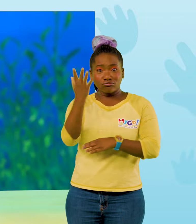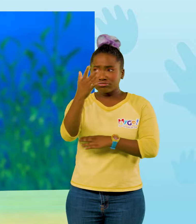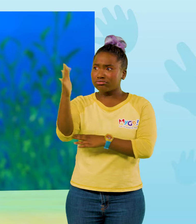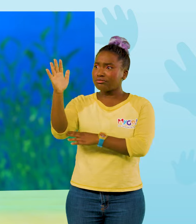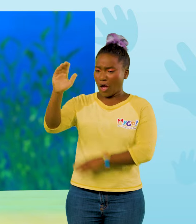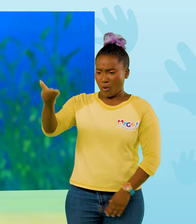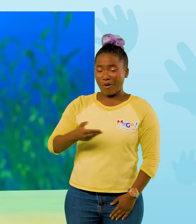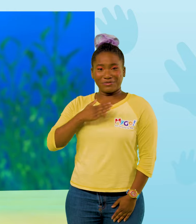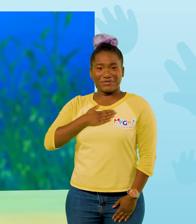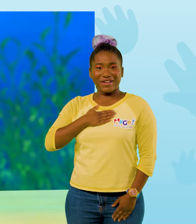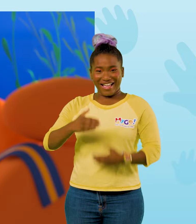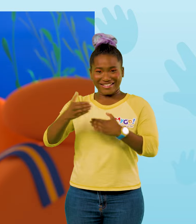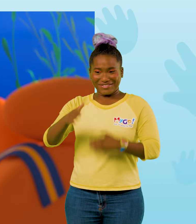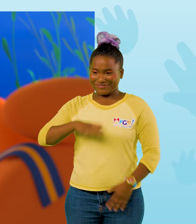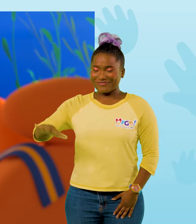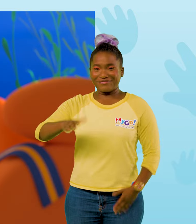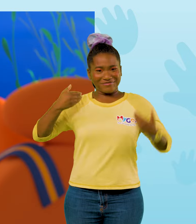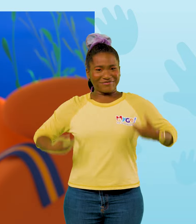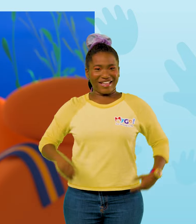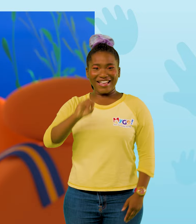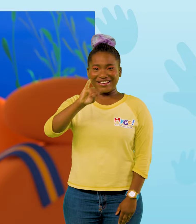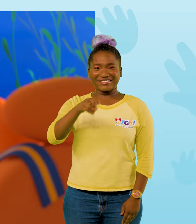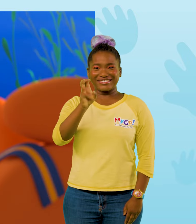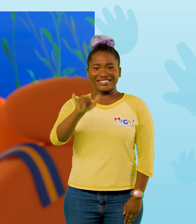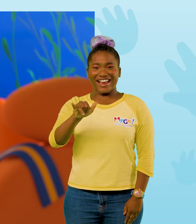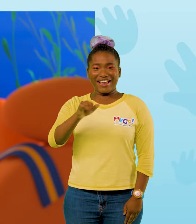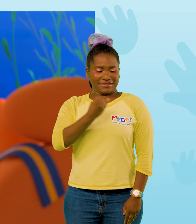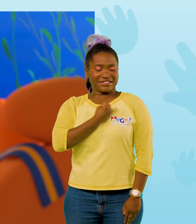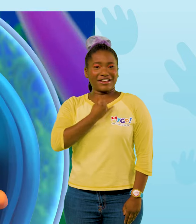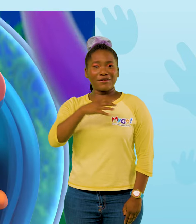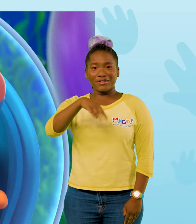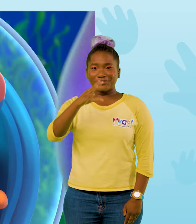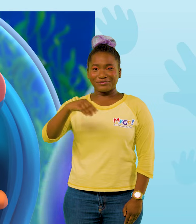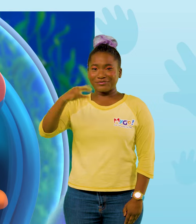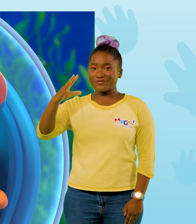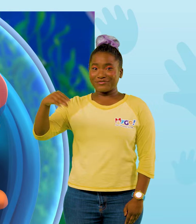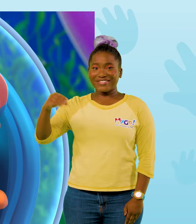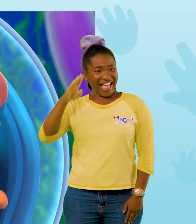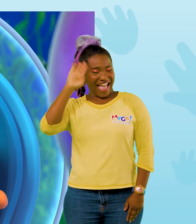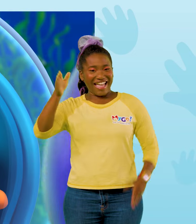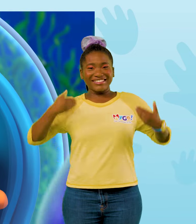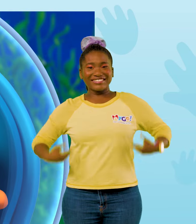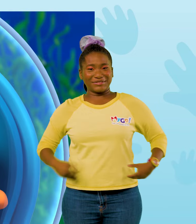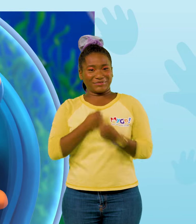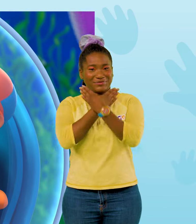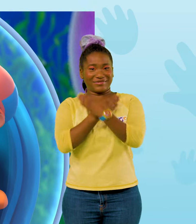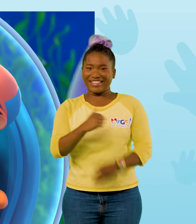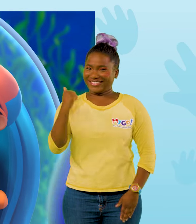Welcome to my neighborhood. My name's Jerry. Jerry the jellyfish. Hey. It's me, Blippi. And this is Tabs.